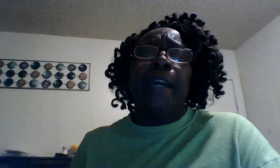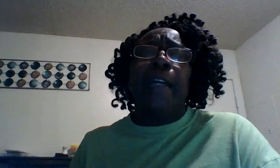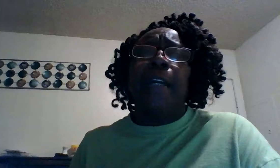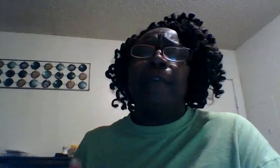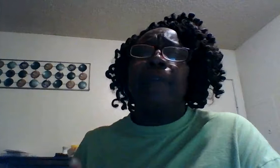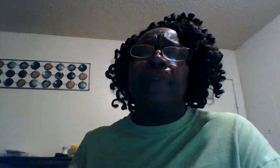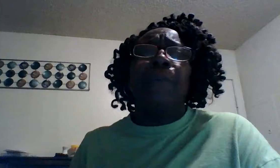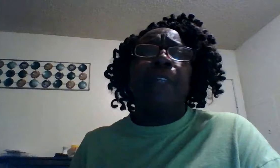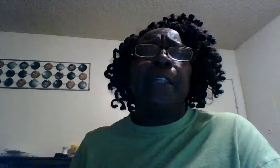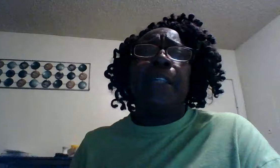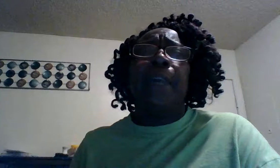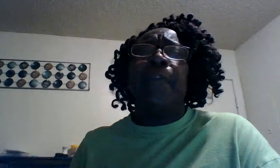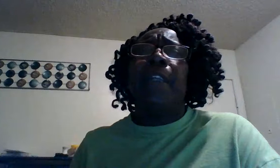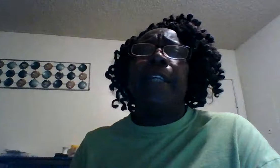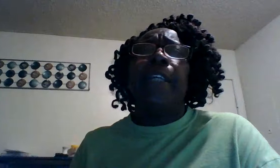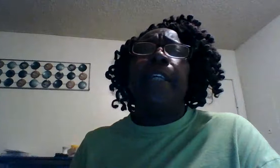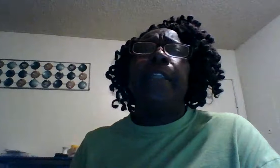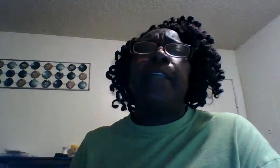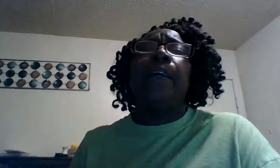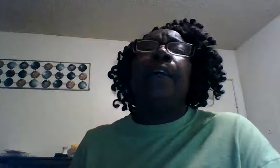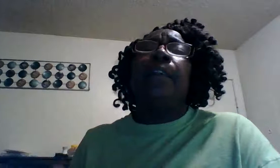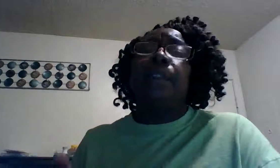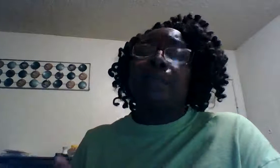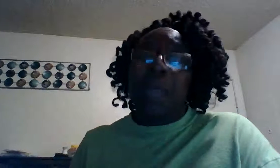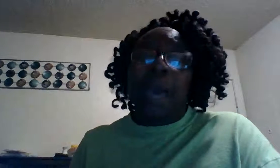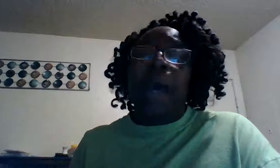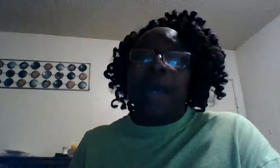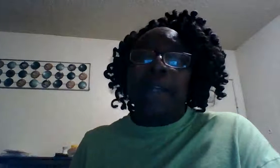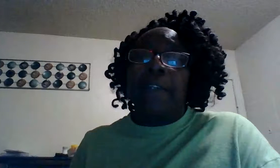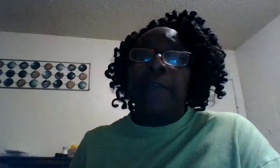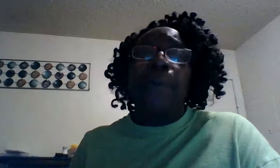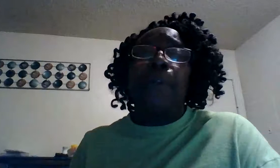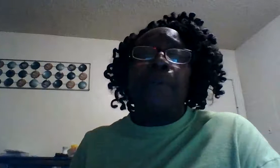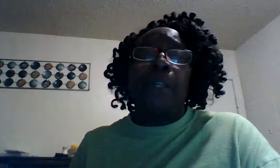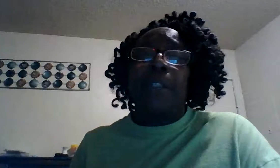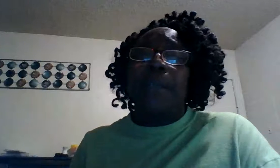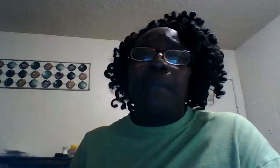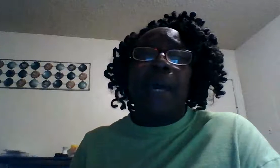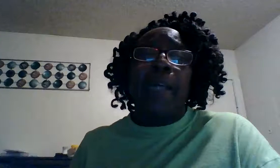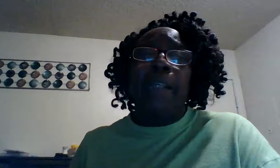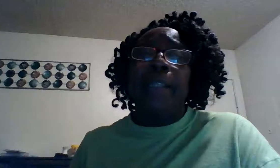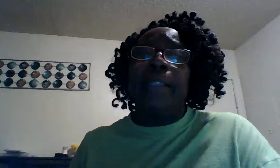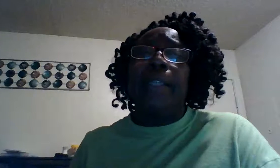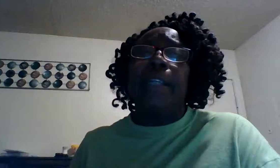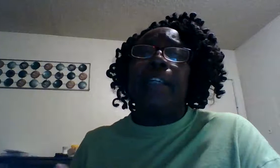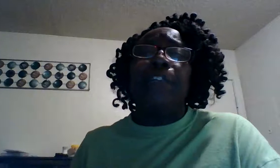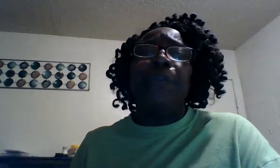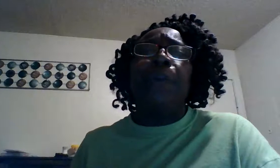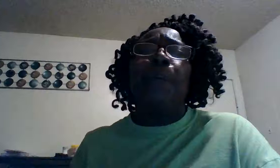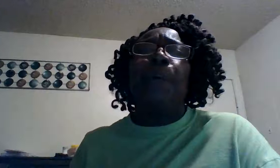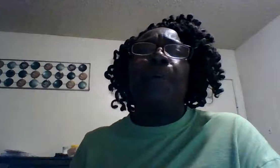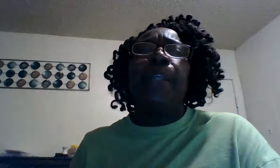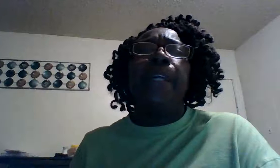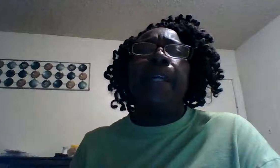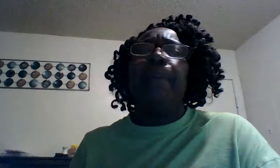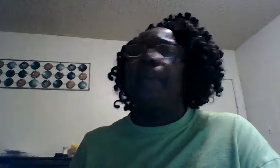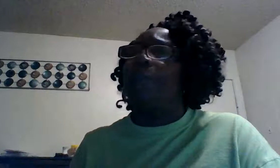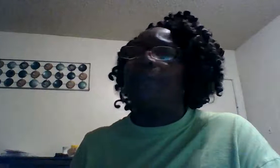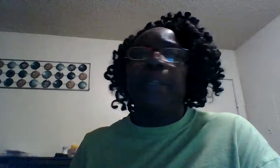now every brokenness every need supply you don't want to supply these needs because you know what we need before we